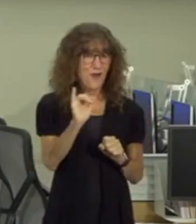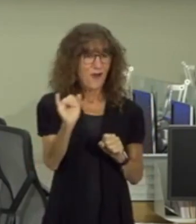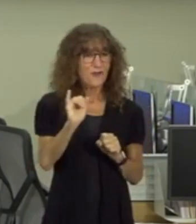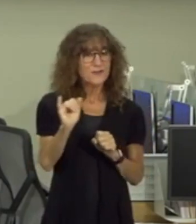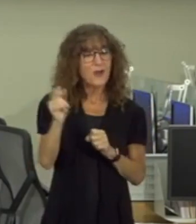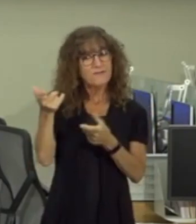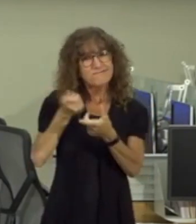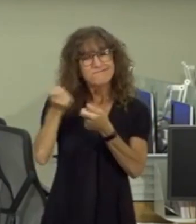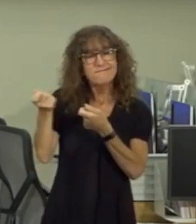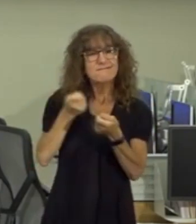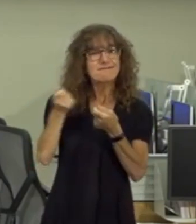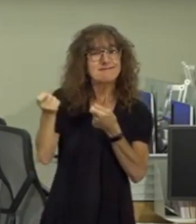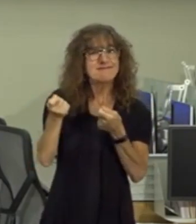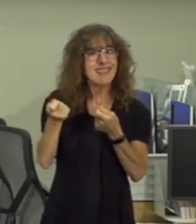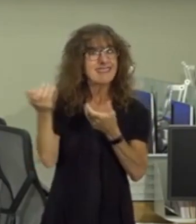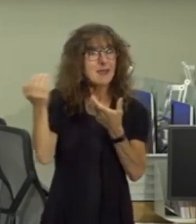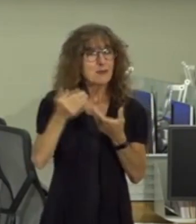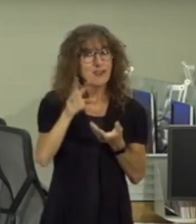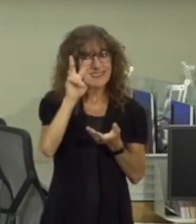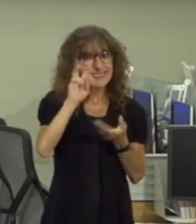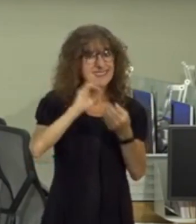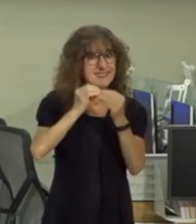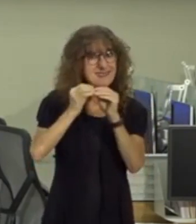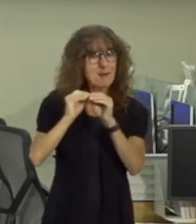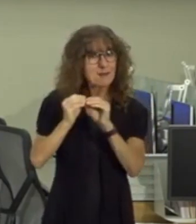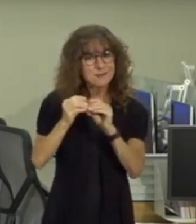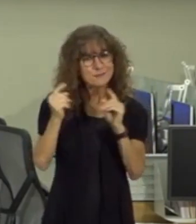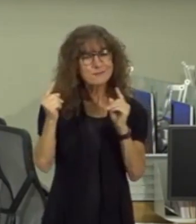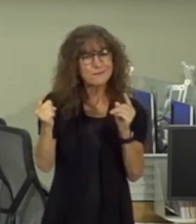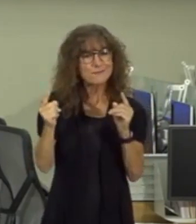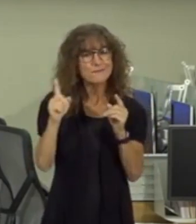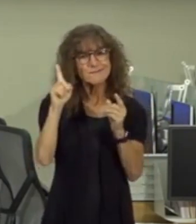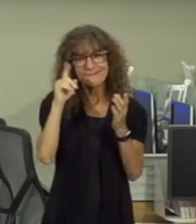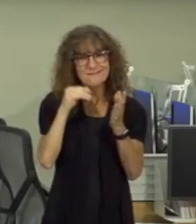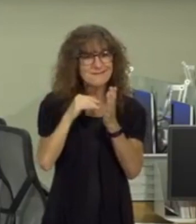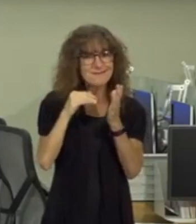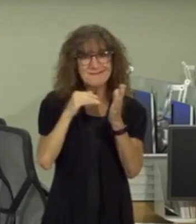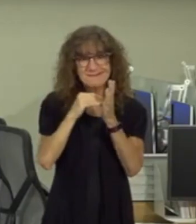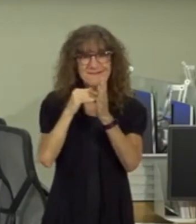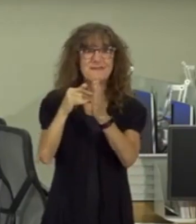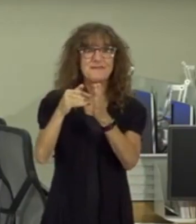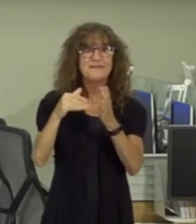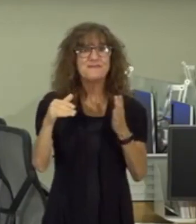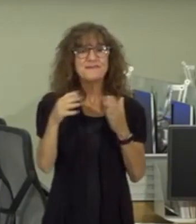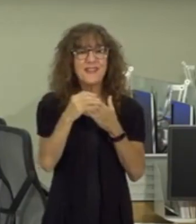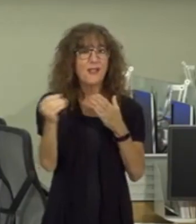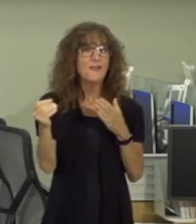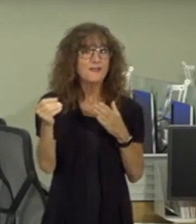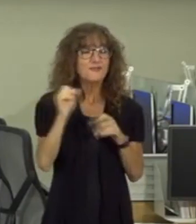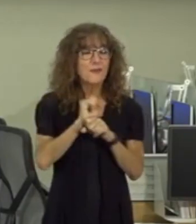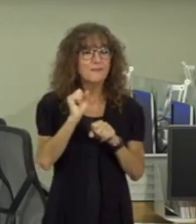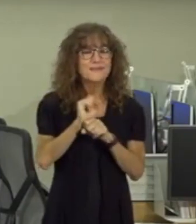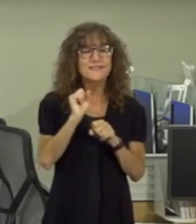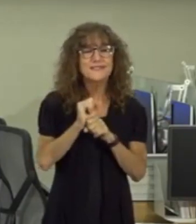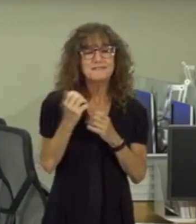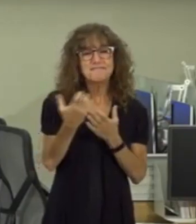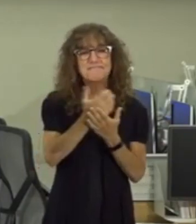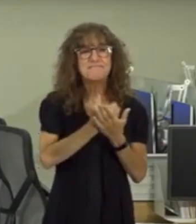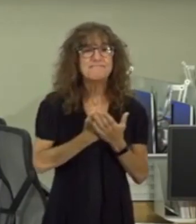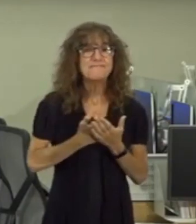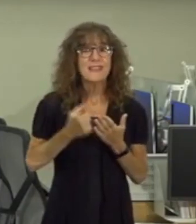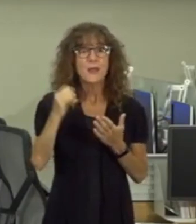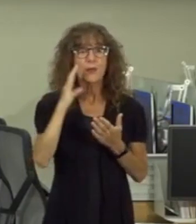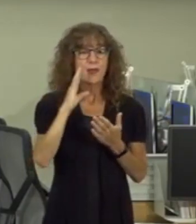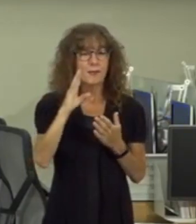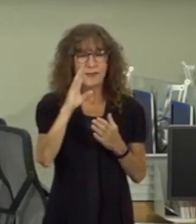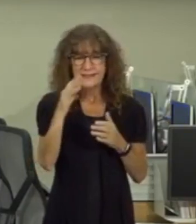attracting those jobs to bring the six figure salaries and the larger salaries and we're going to continue to have across a spectrum uh we're going to really be